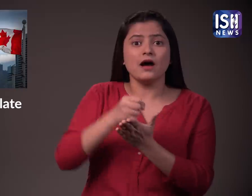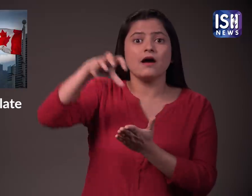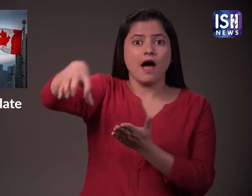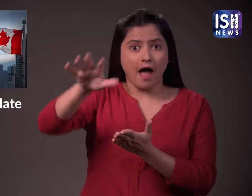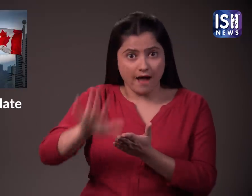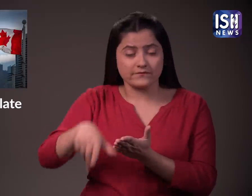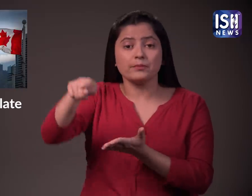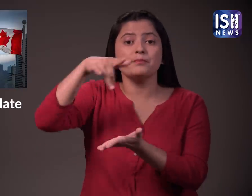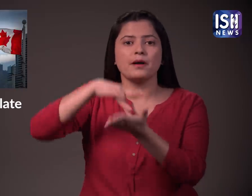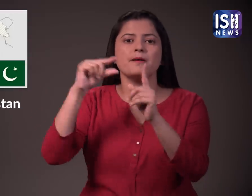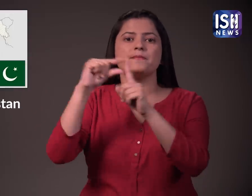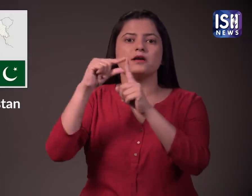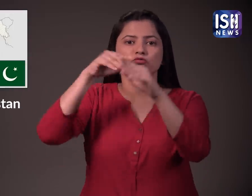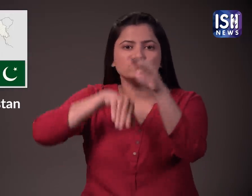at Karachi and in Islamabad.